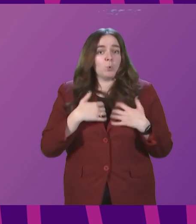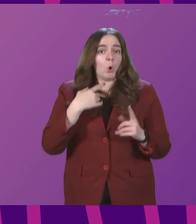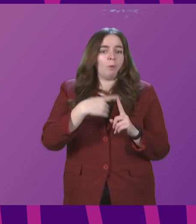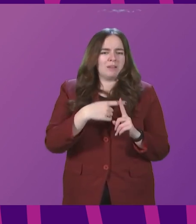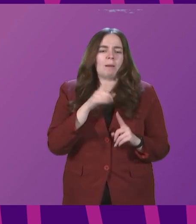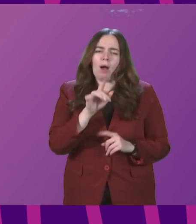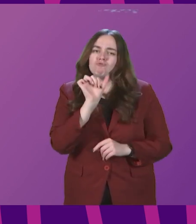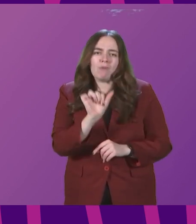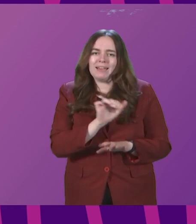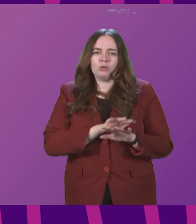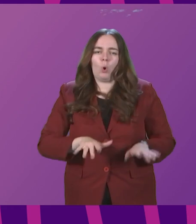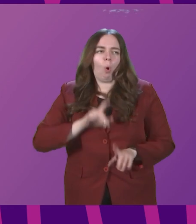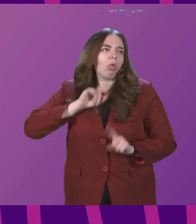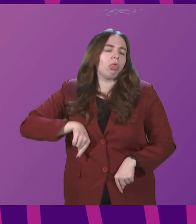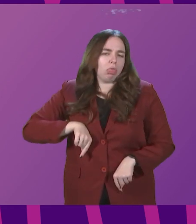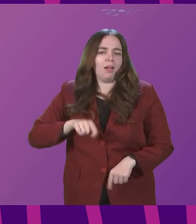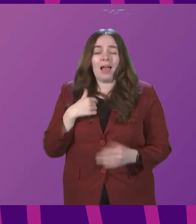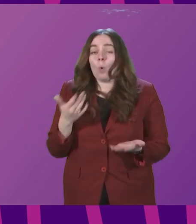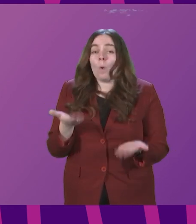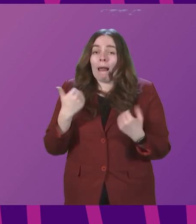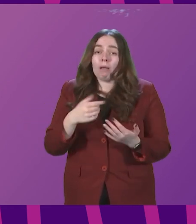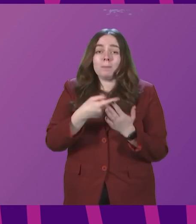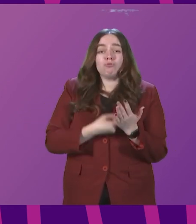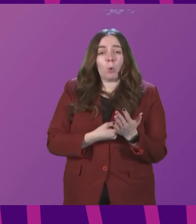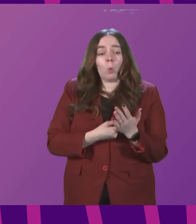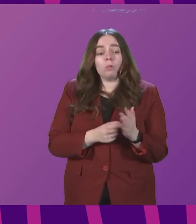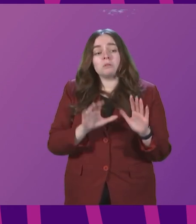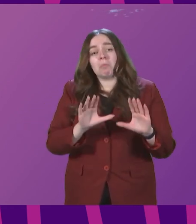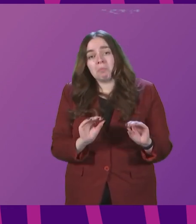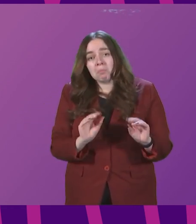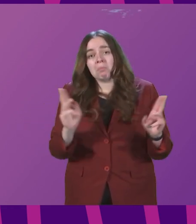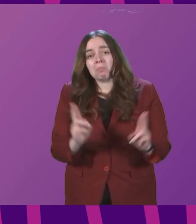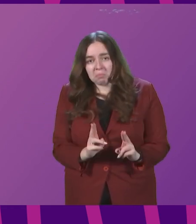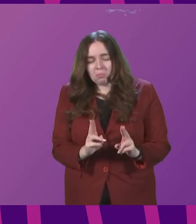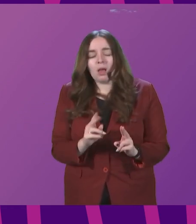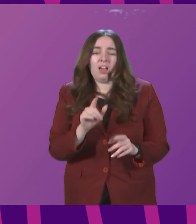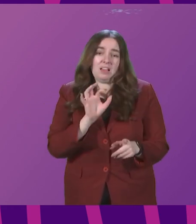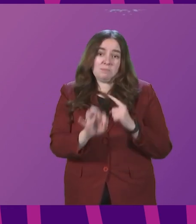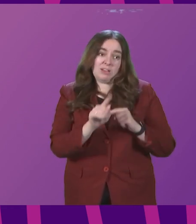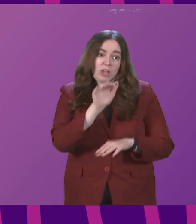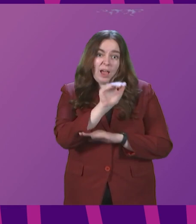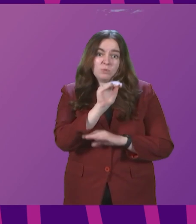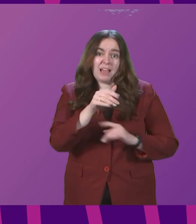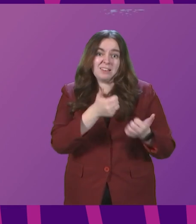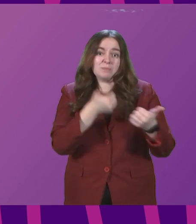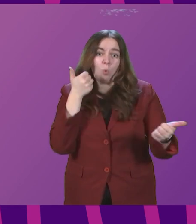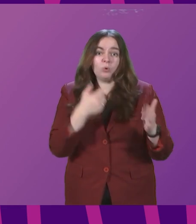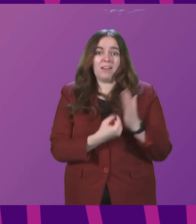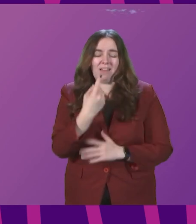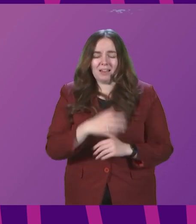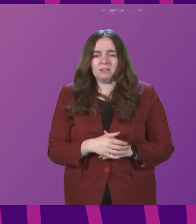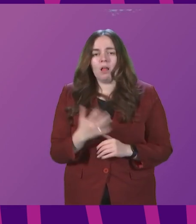complacent. I welcome the easing of restrictions, particularly on outdoor sports events. Last week, across this parliament chamber,